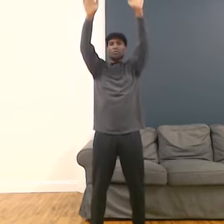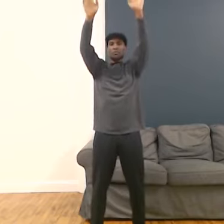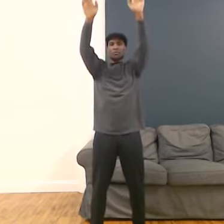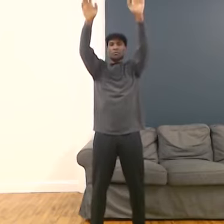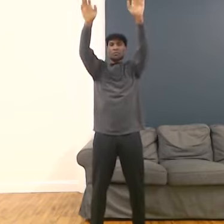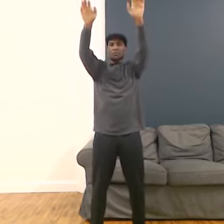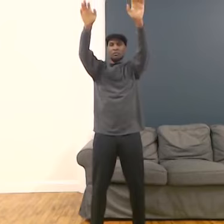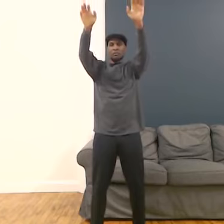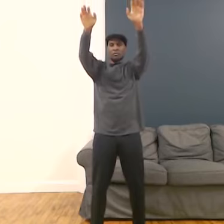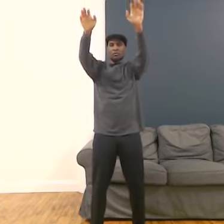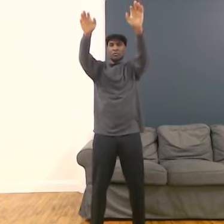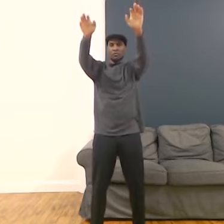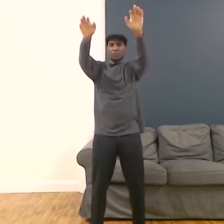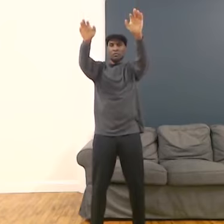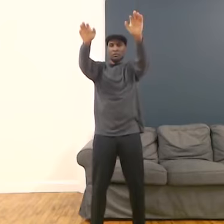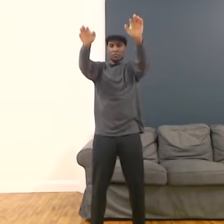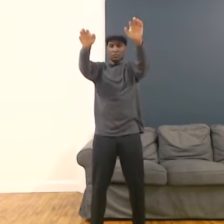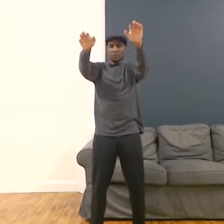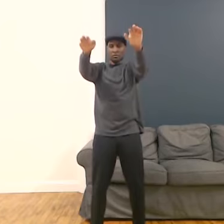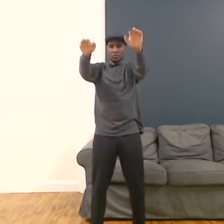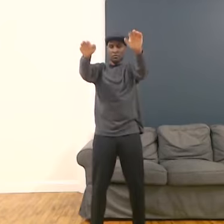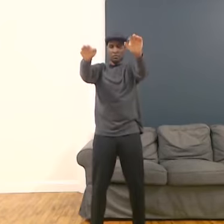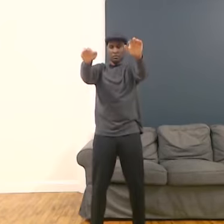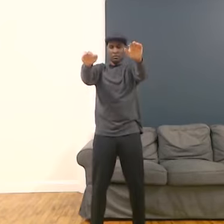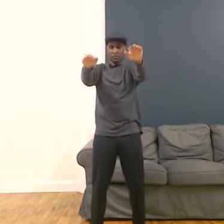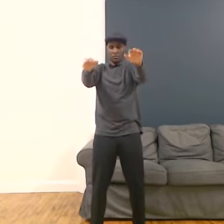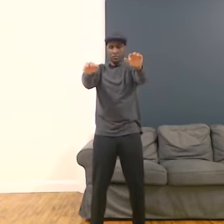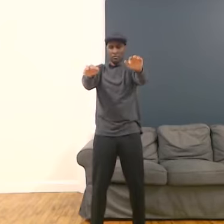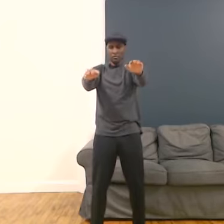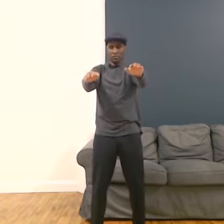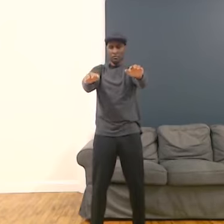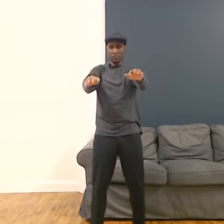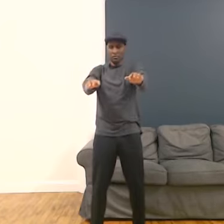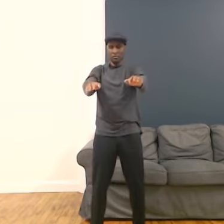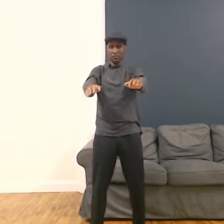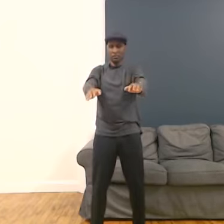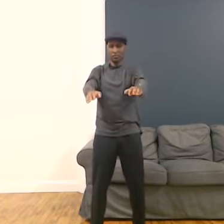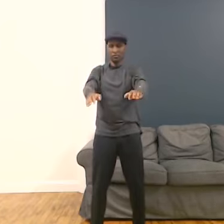The movement of will show you the direction of the movement.